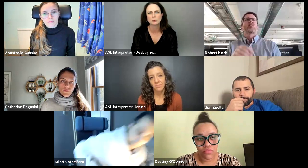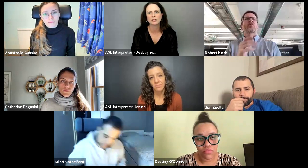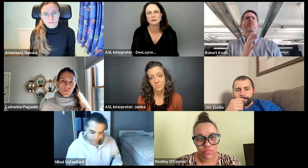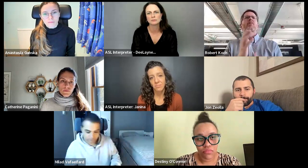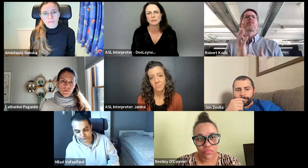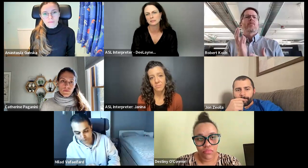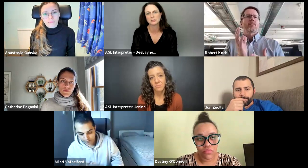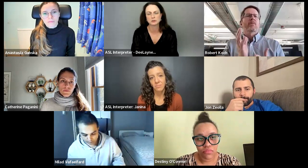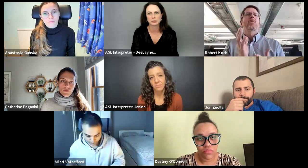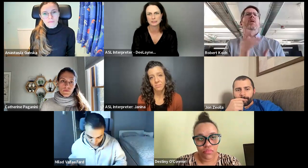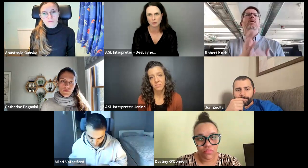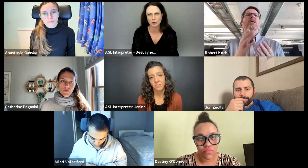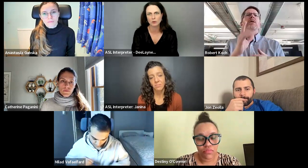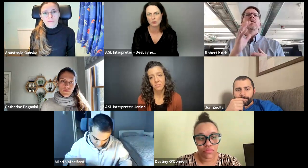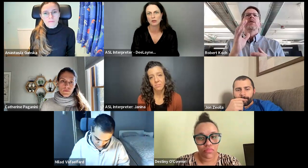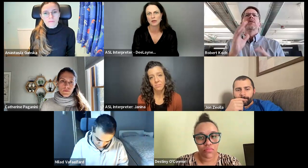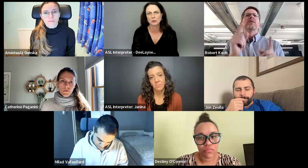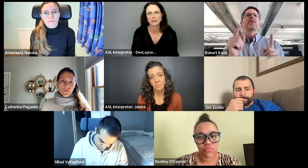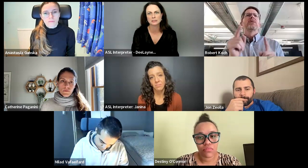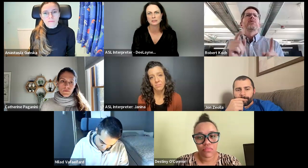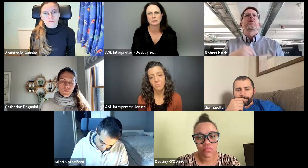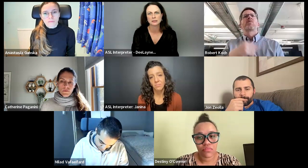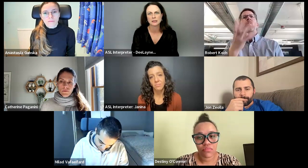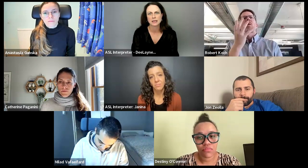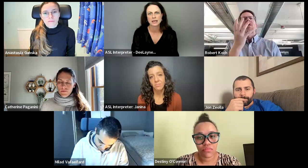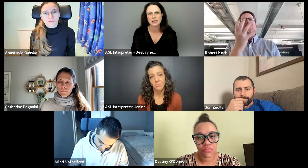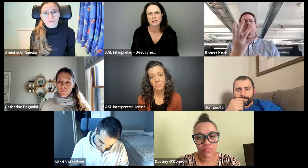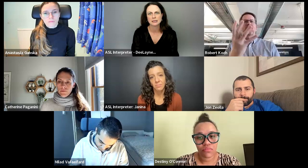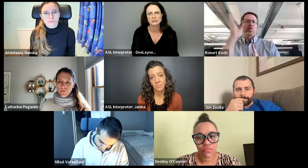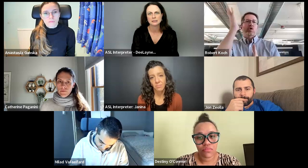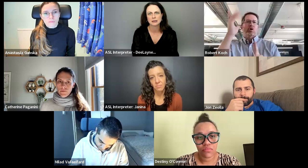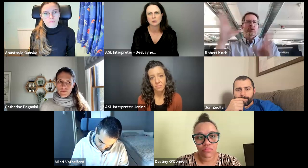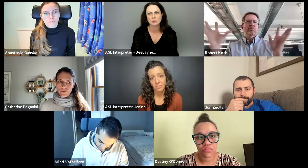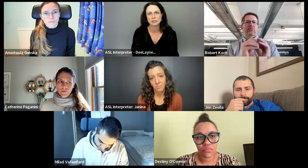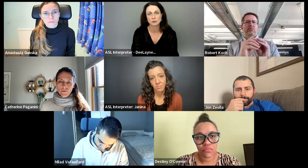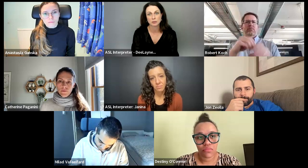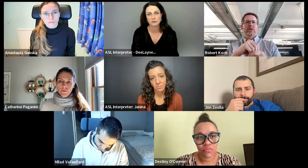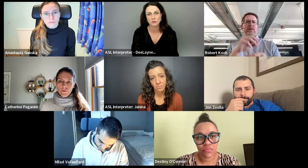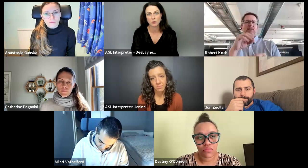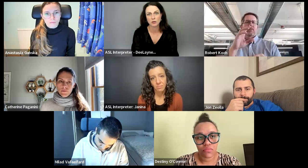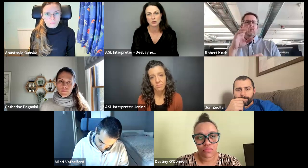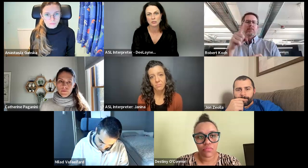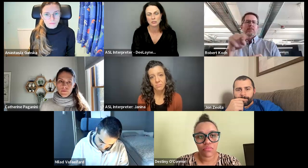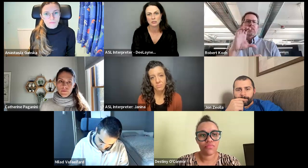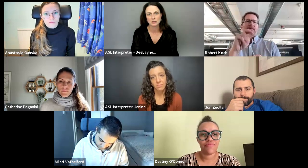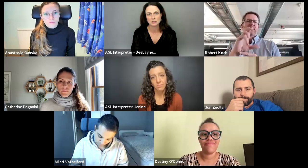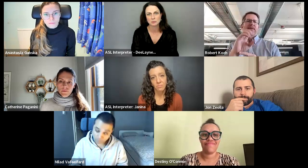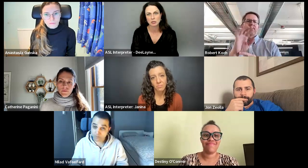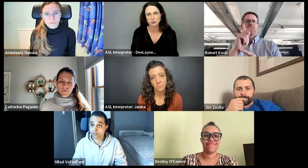So, we're going to meet the central area somewhere. We will get that organized. And, okay. So, there'll be four